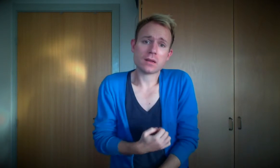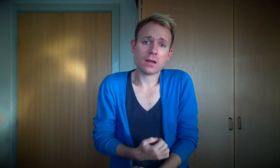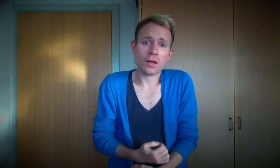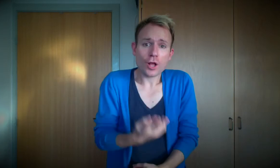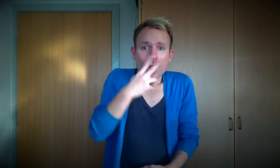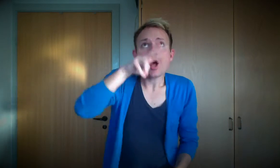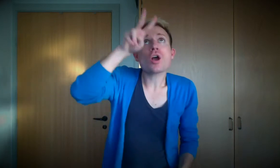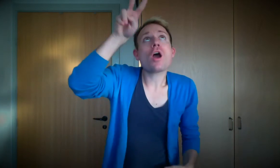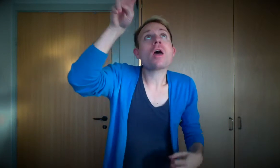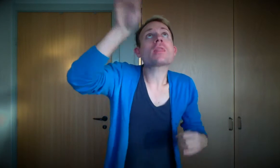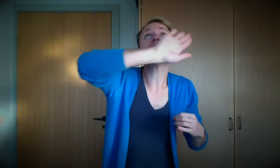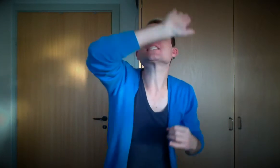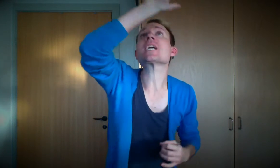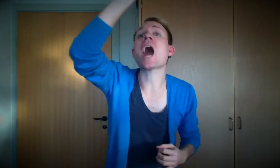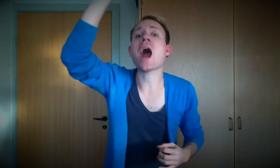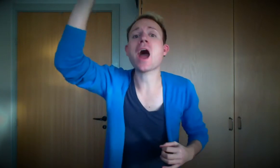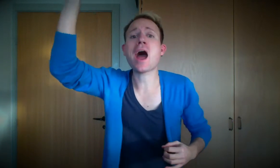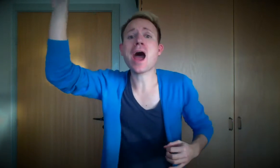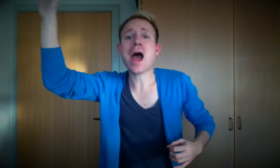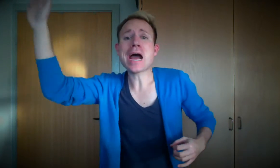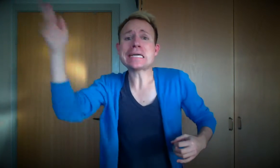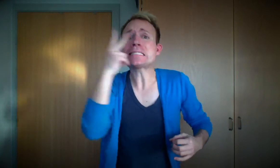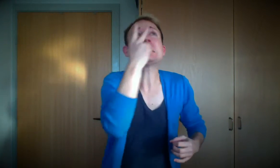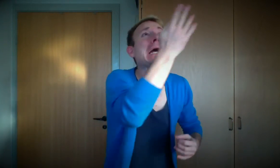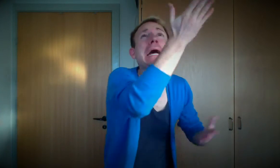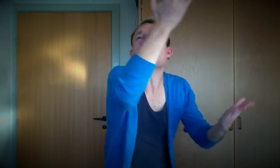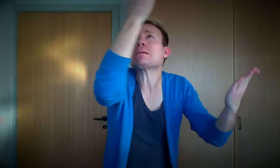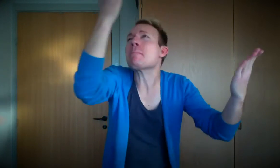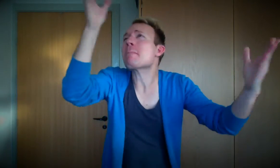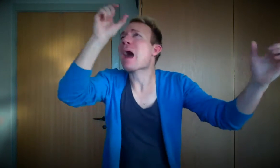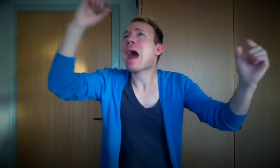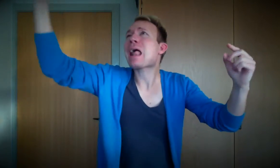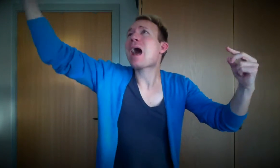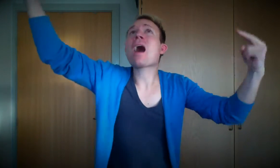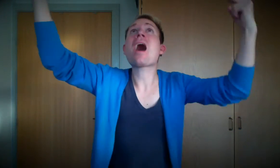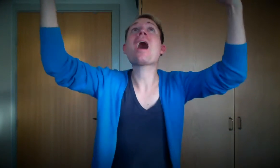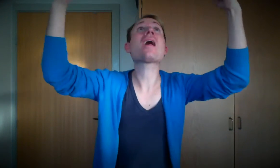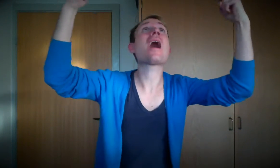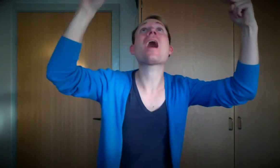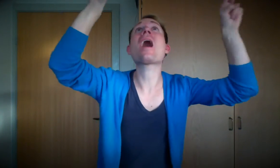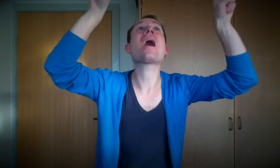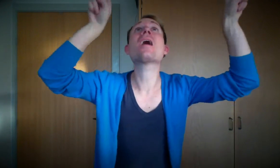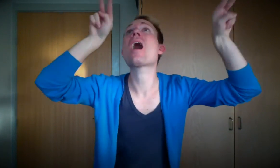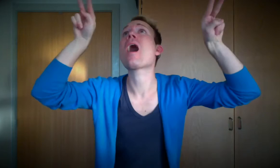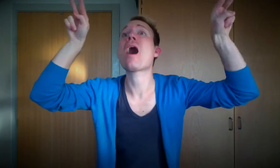Looking at the skies, I seem to see a million eyes. Which ones are yours?